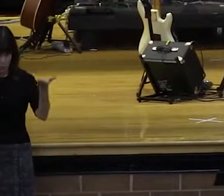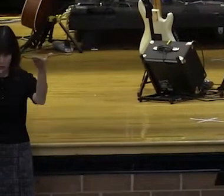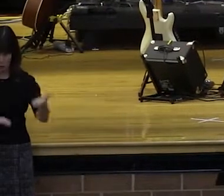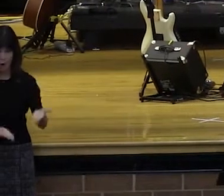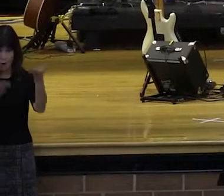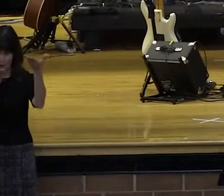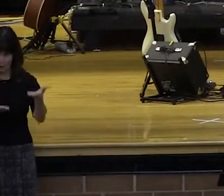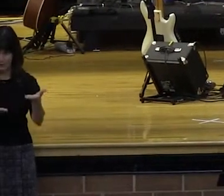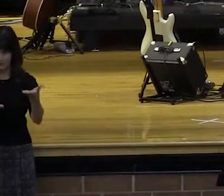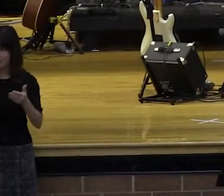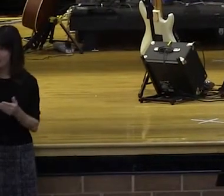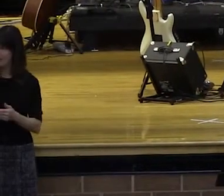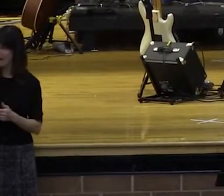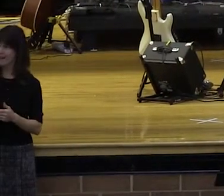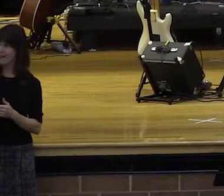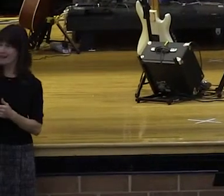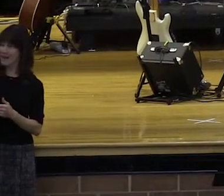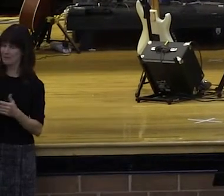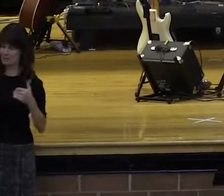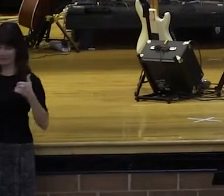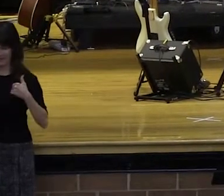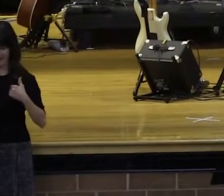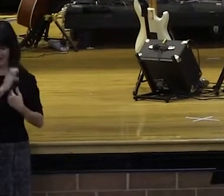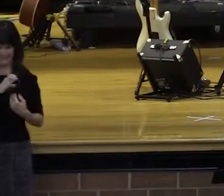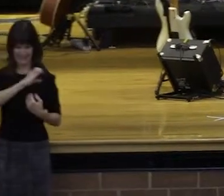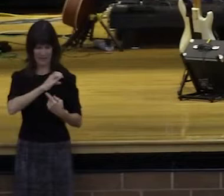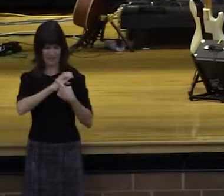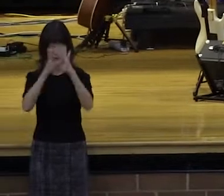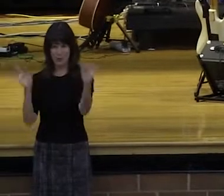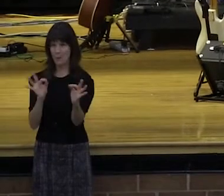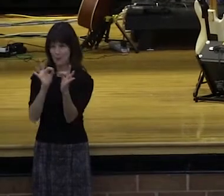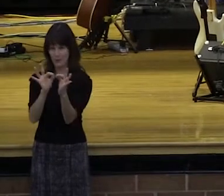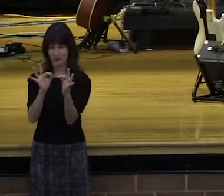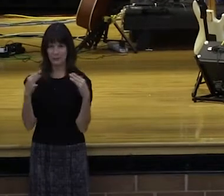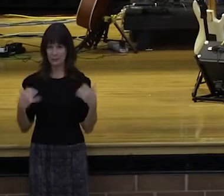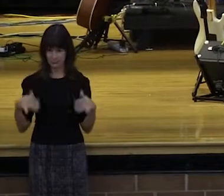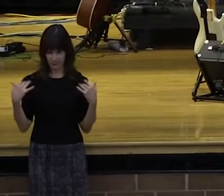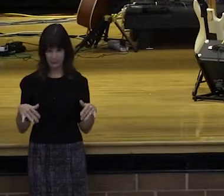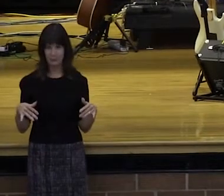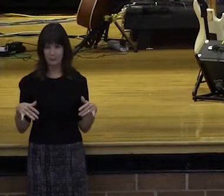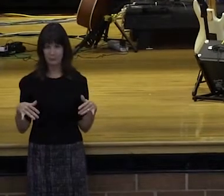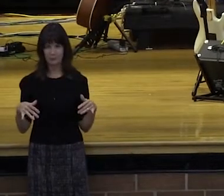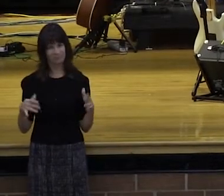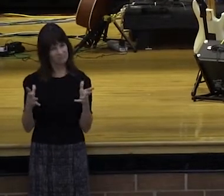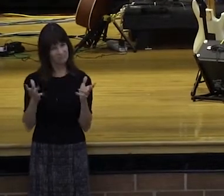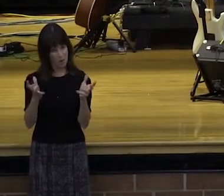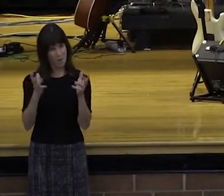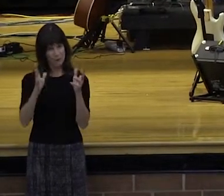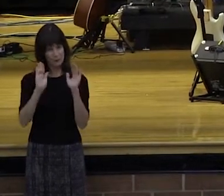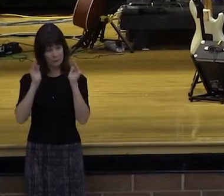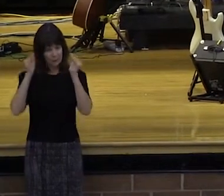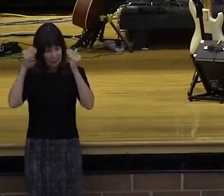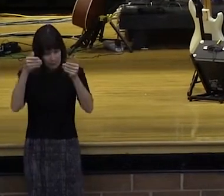nature. It's who God is. And as we read these next verses, I want you to grab hold of the parts of the Scripture that talks